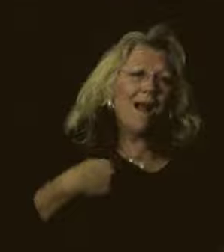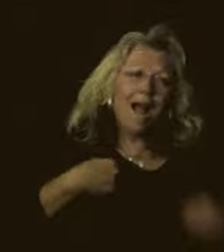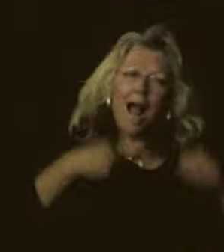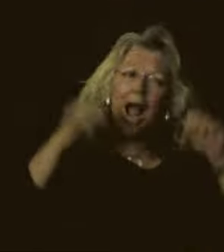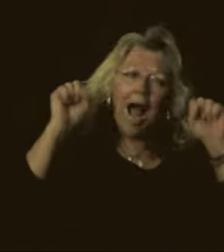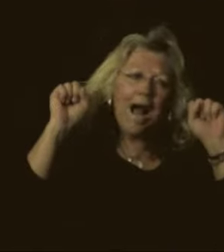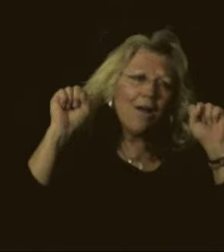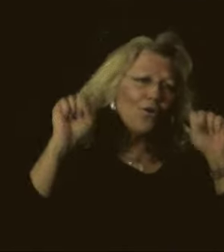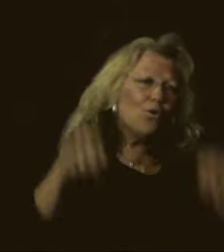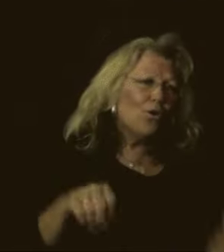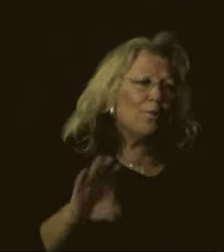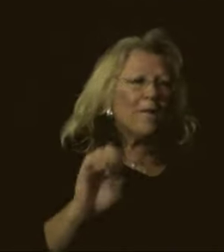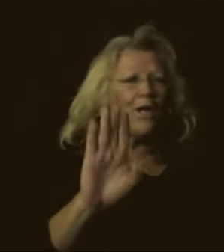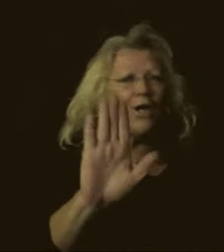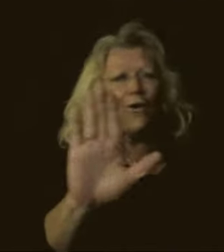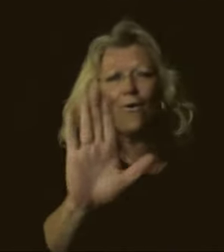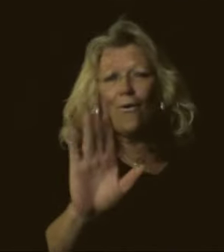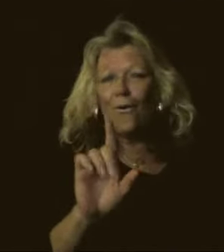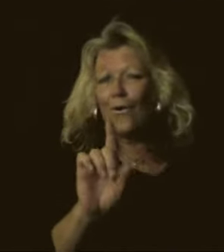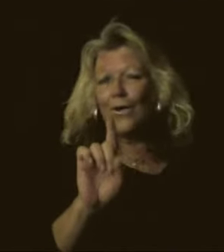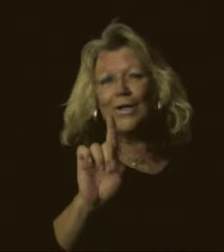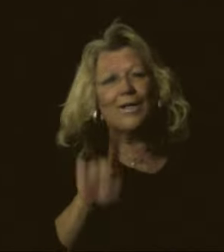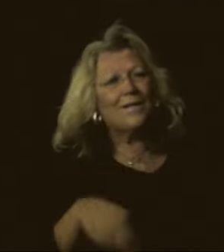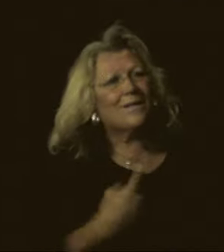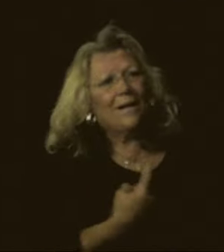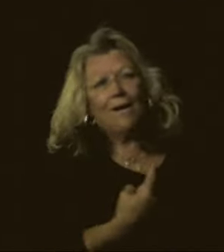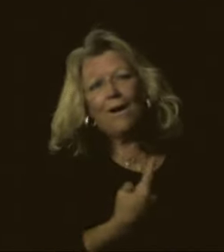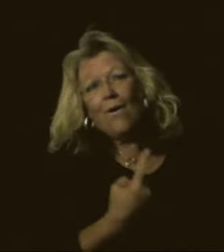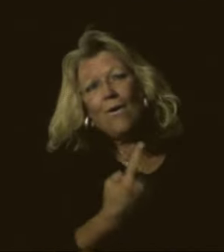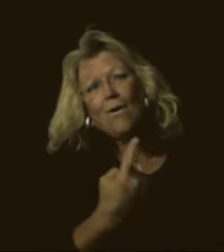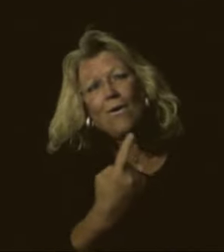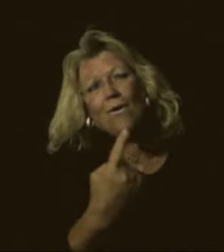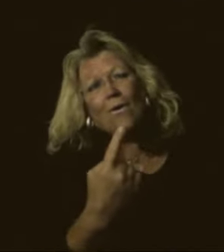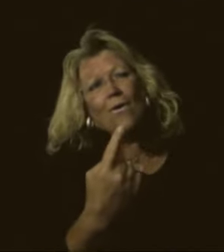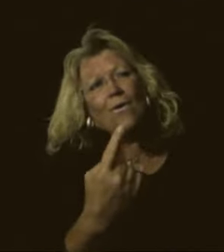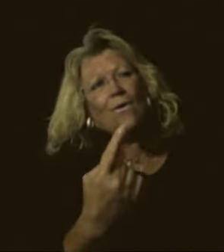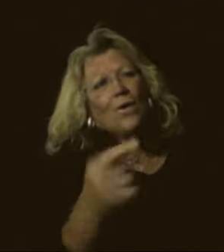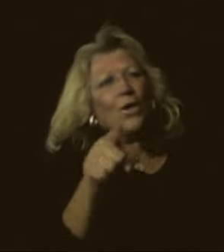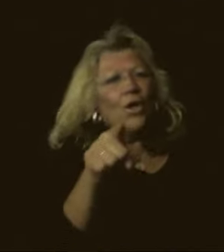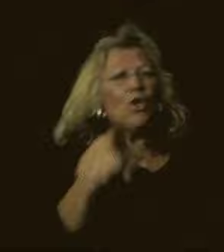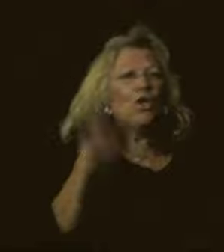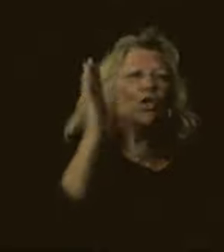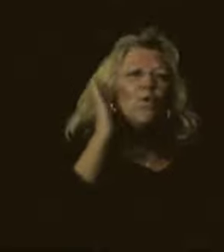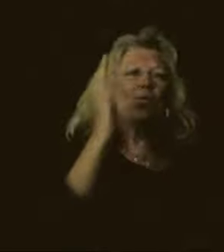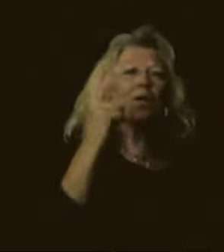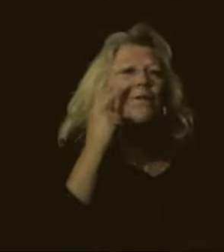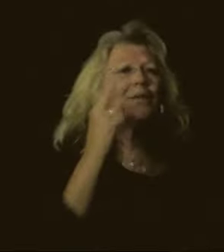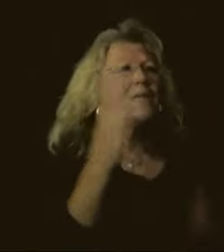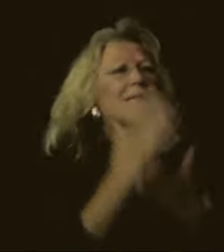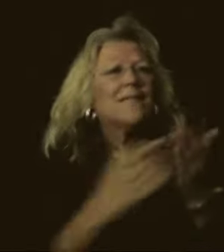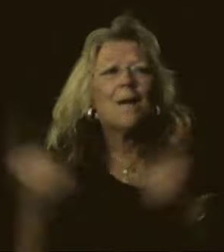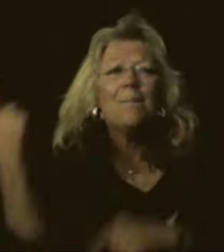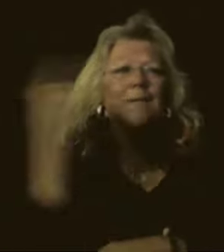hard to be all to learn You will see someday,